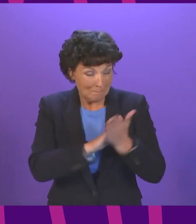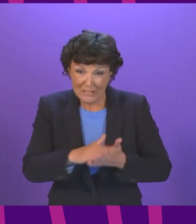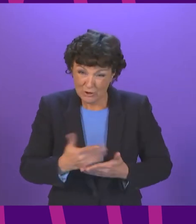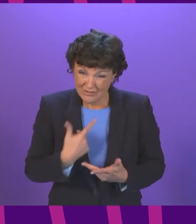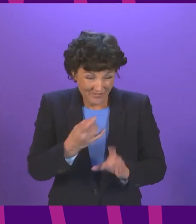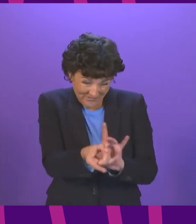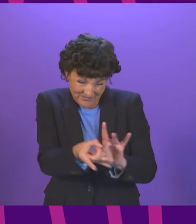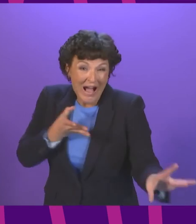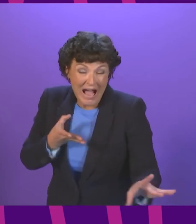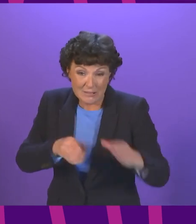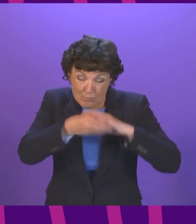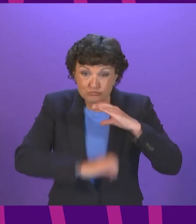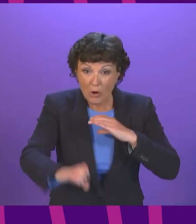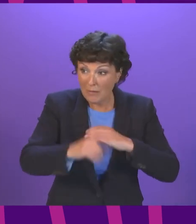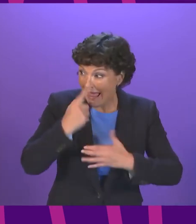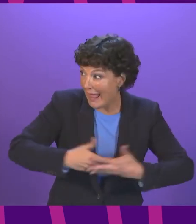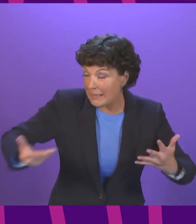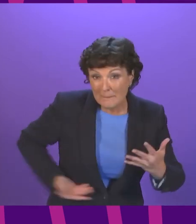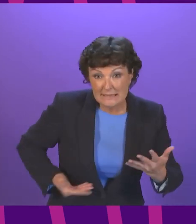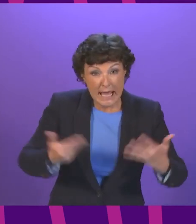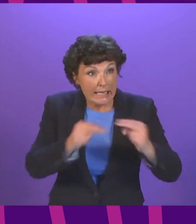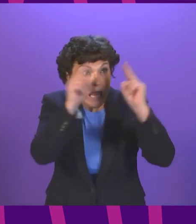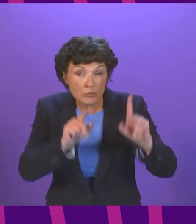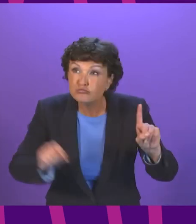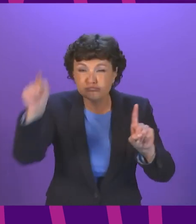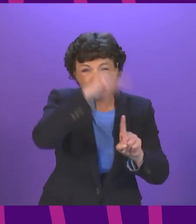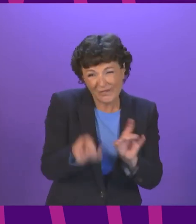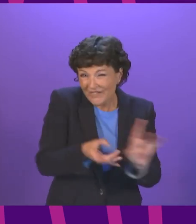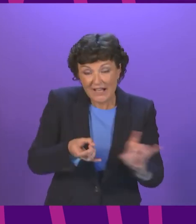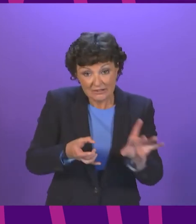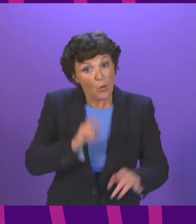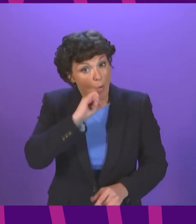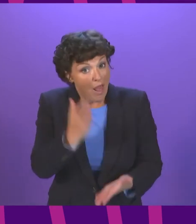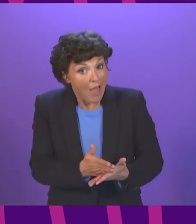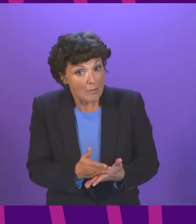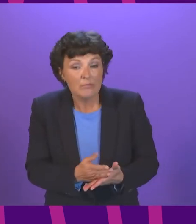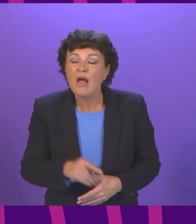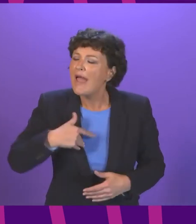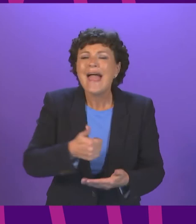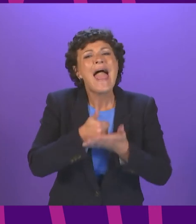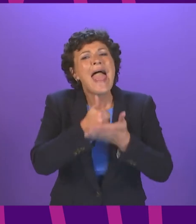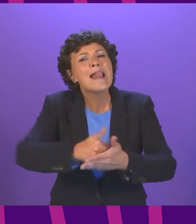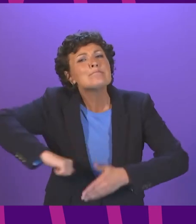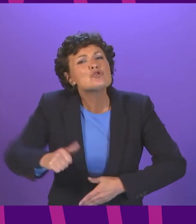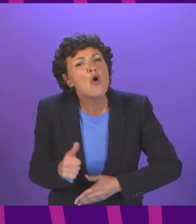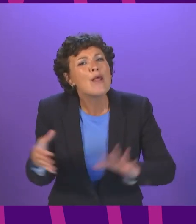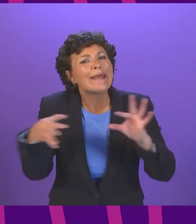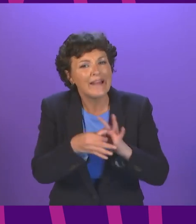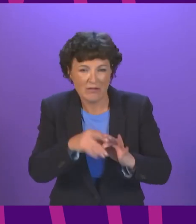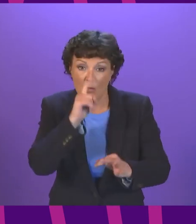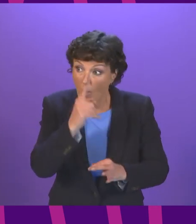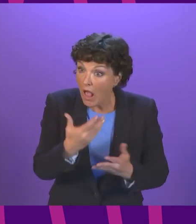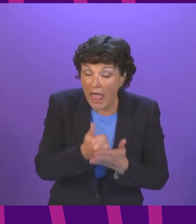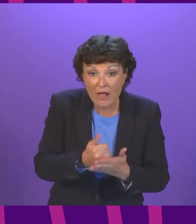and every household in Scotland Our Connecting Scotland programme will help connect 300,000 households who might not